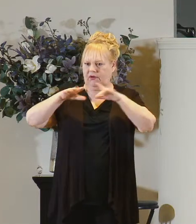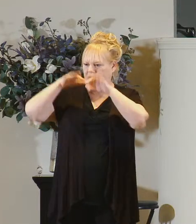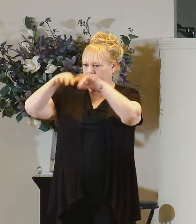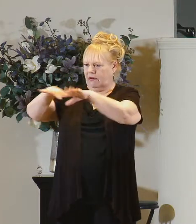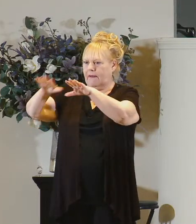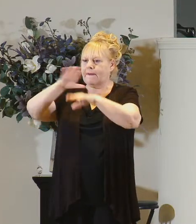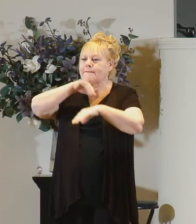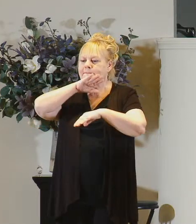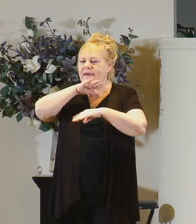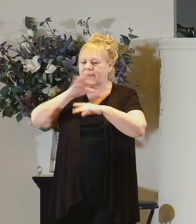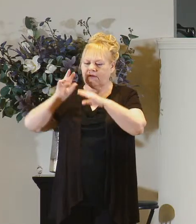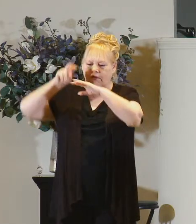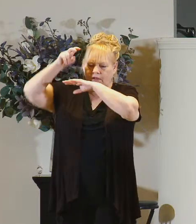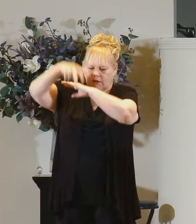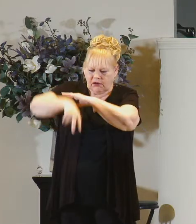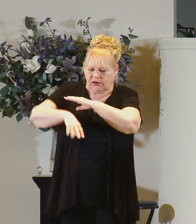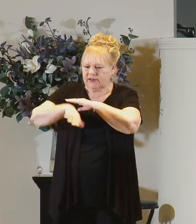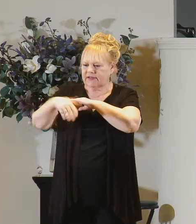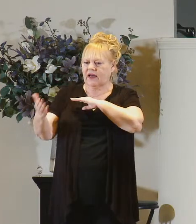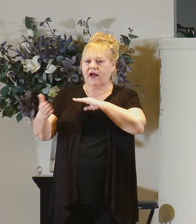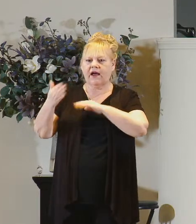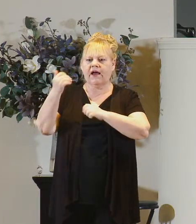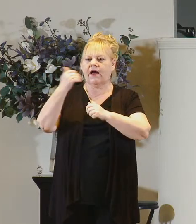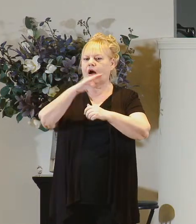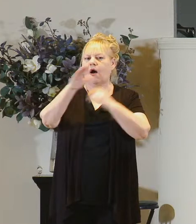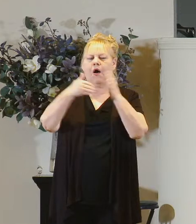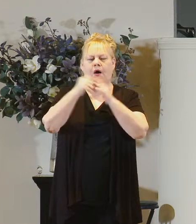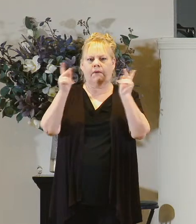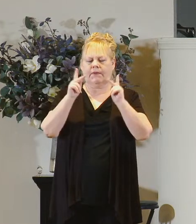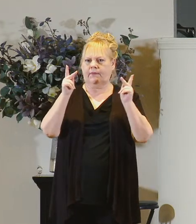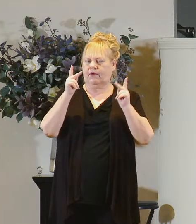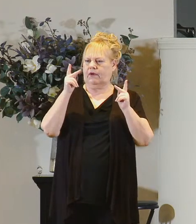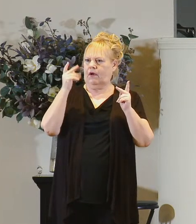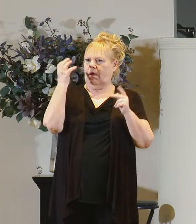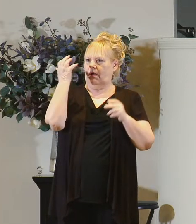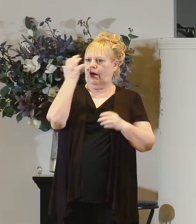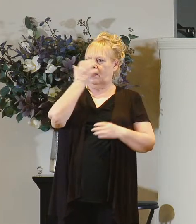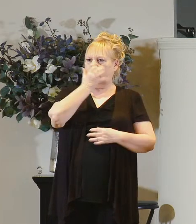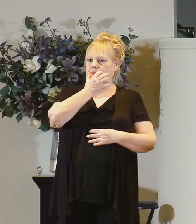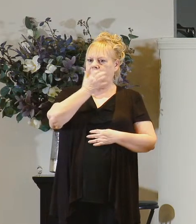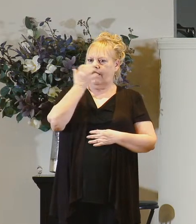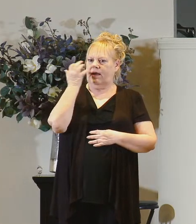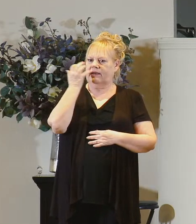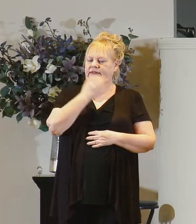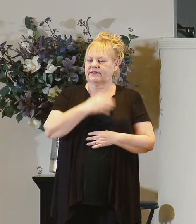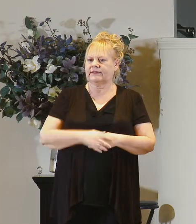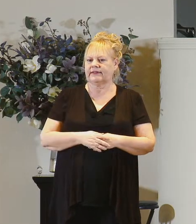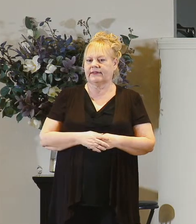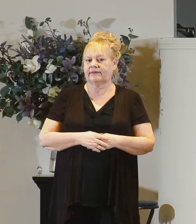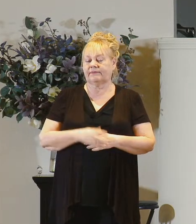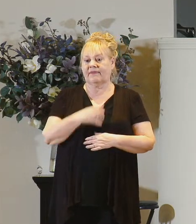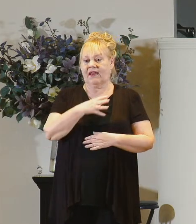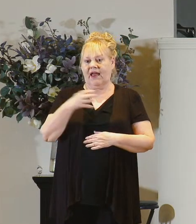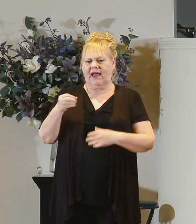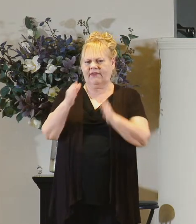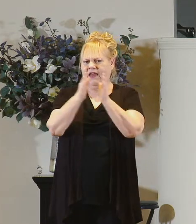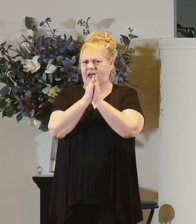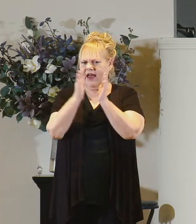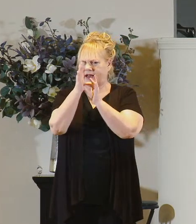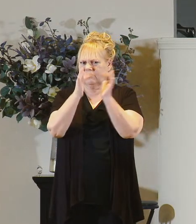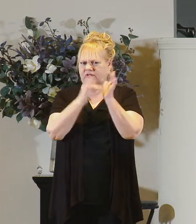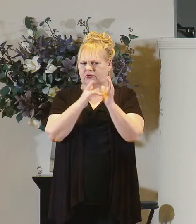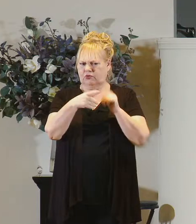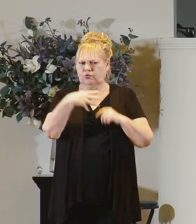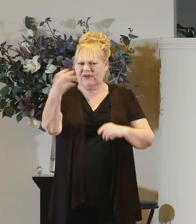die and everyone is amazed and they ask jesus